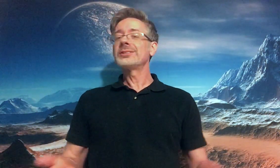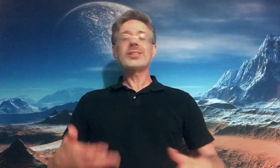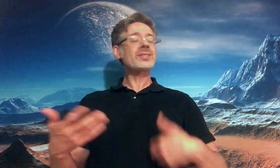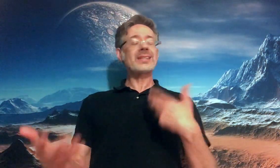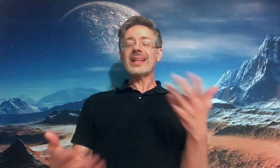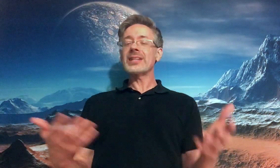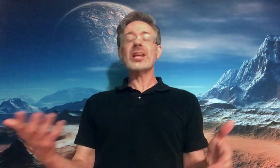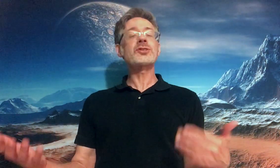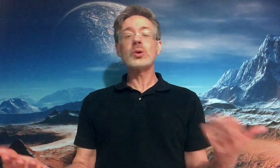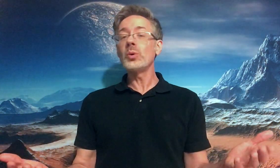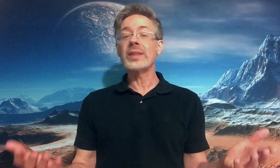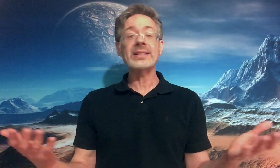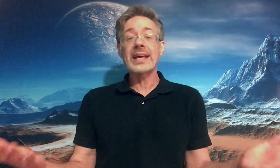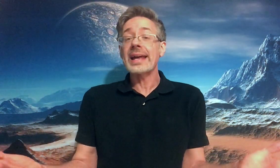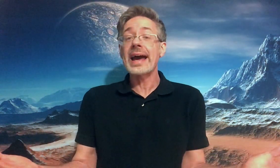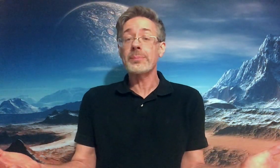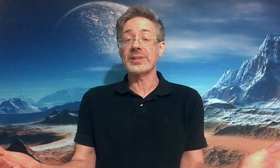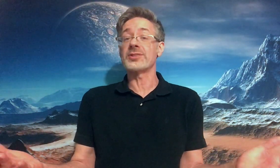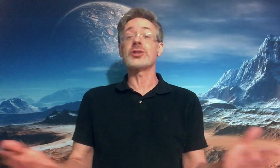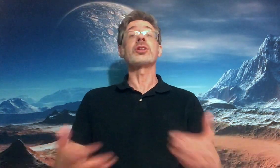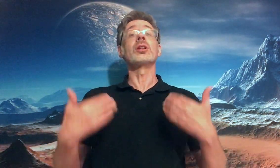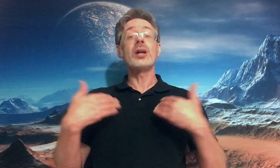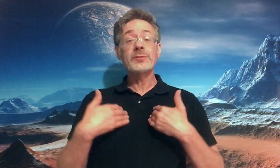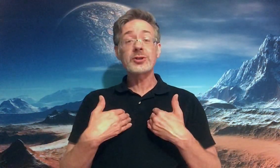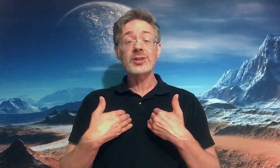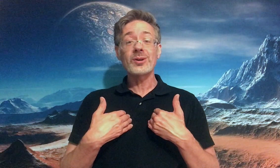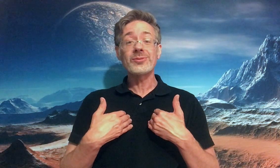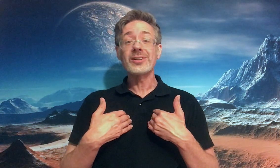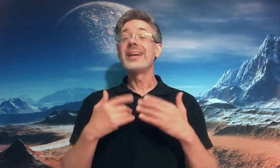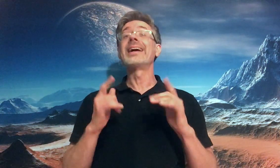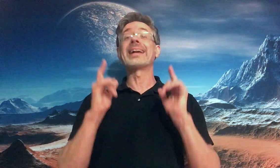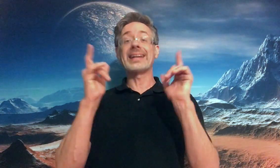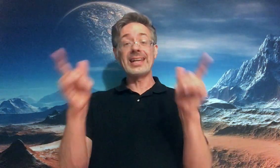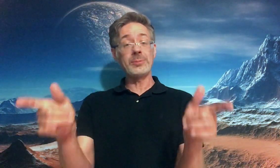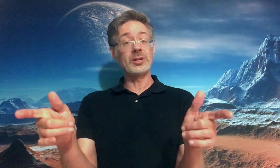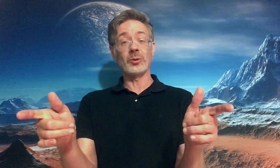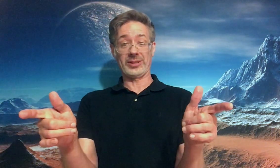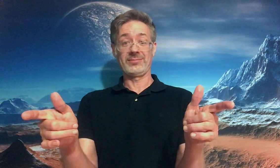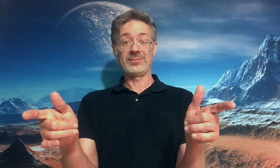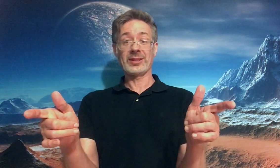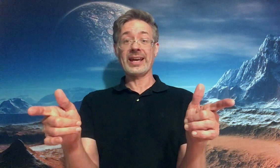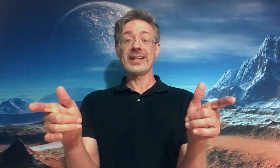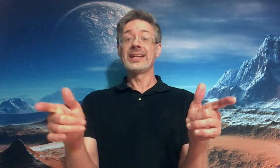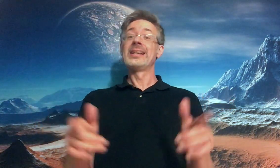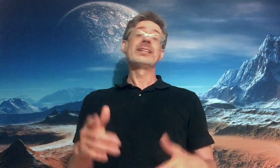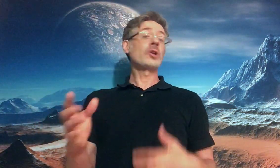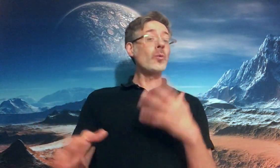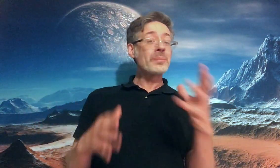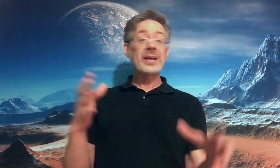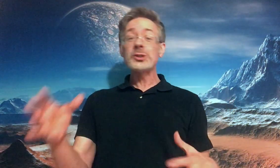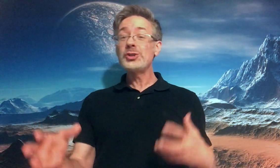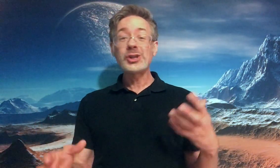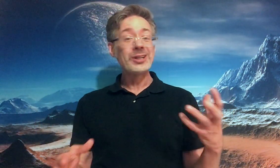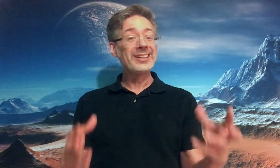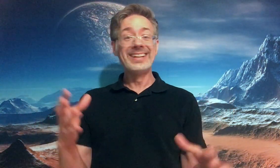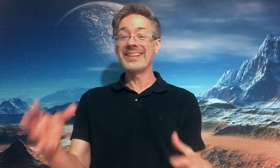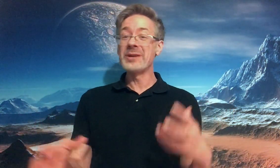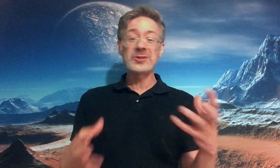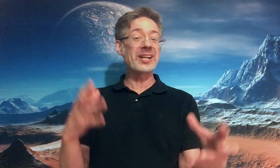that's cool. That happens. Just love yourself and keep going. Okay? Don't binge. Use an